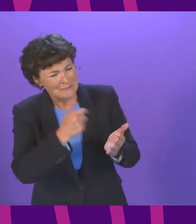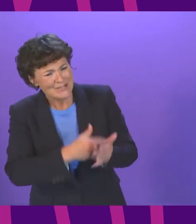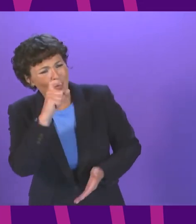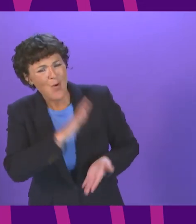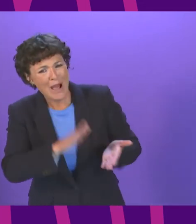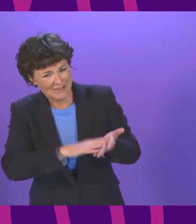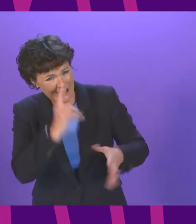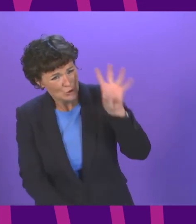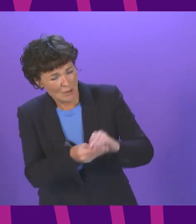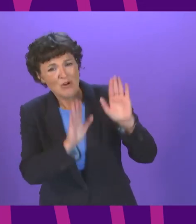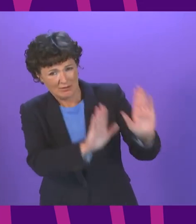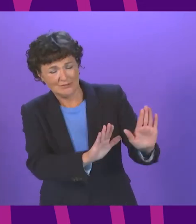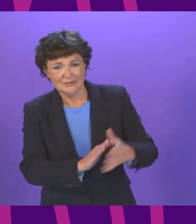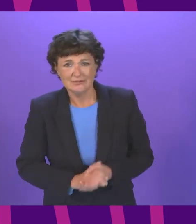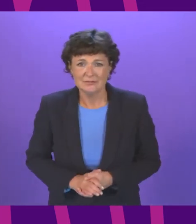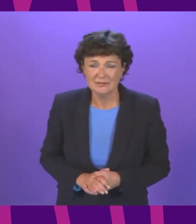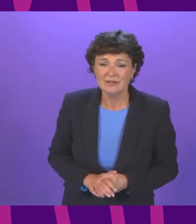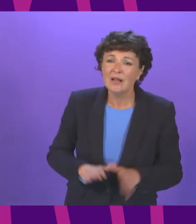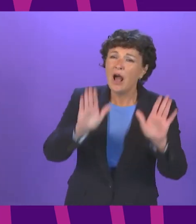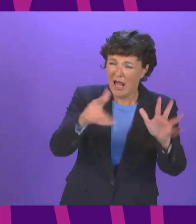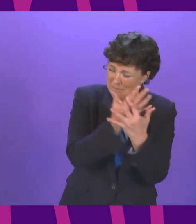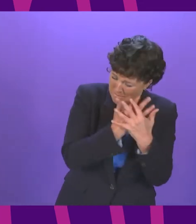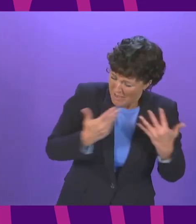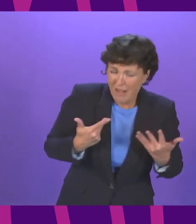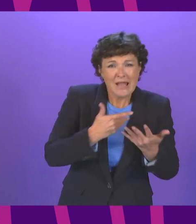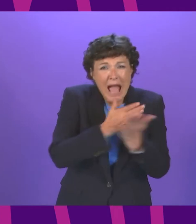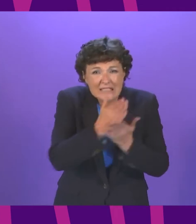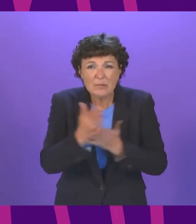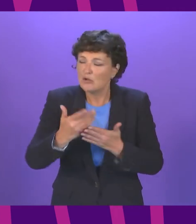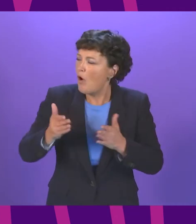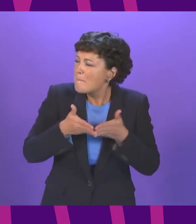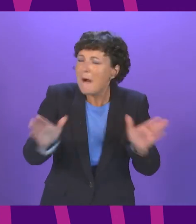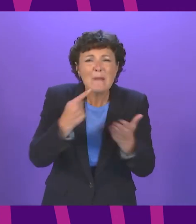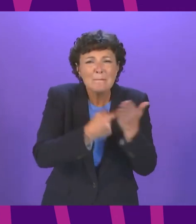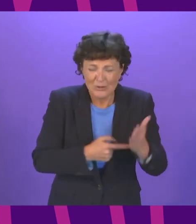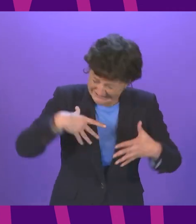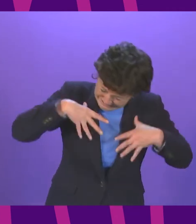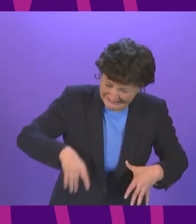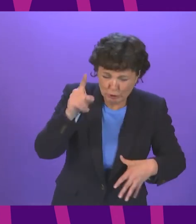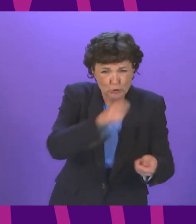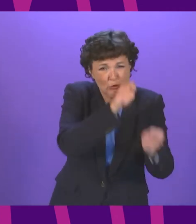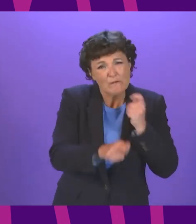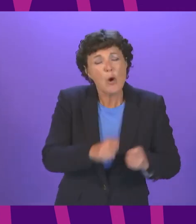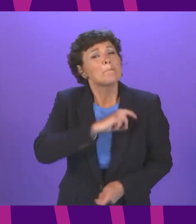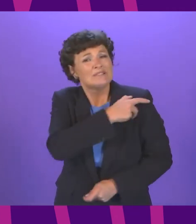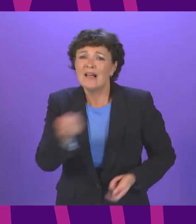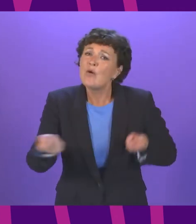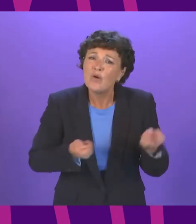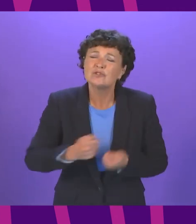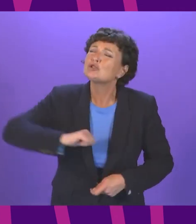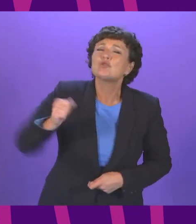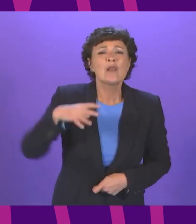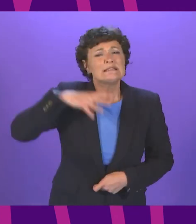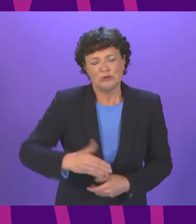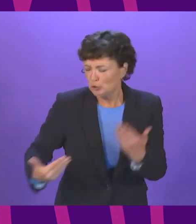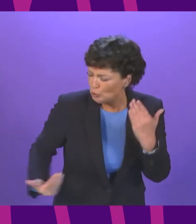I'm just closing now presiding officer and the many aspects of public policy crying out for your attention presiding officer Scotland does need